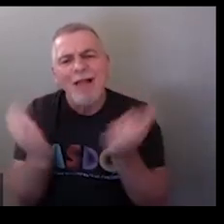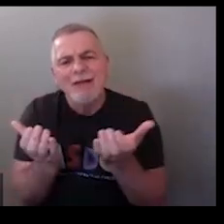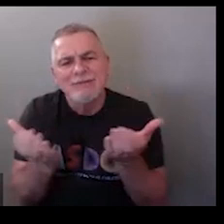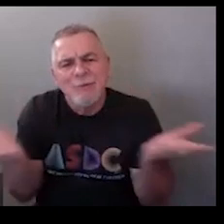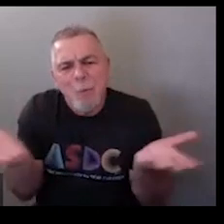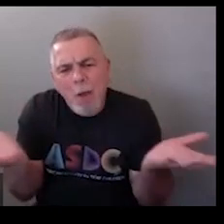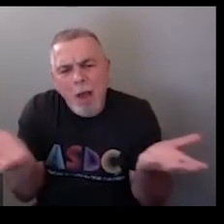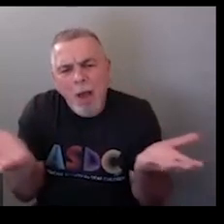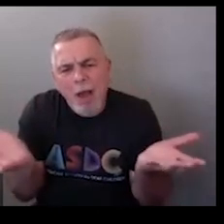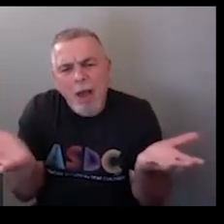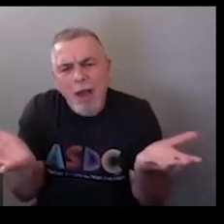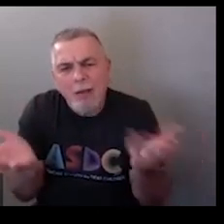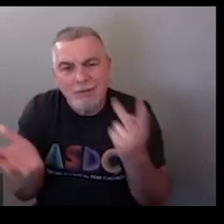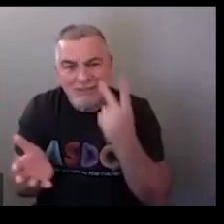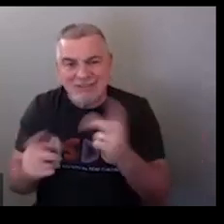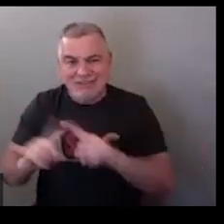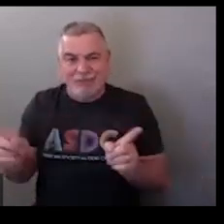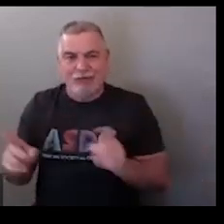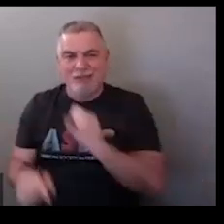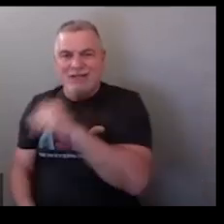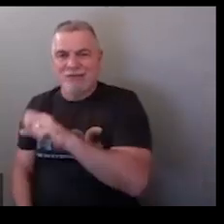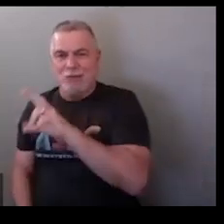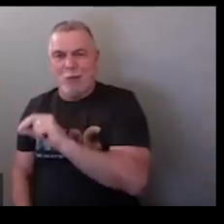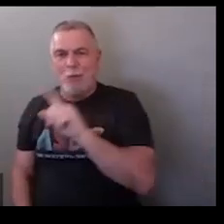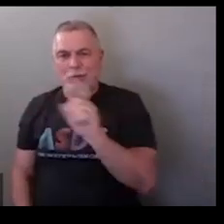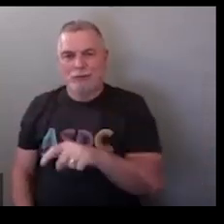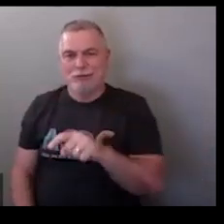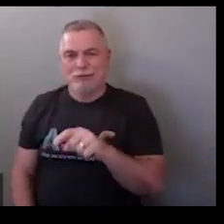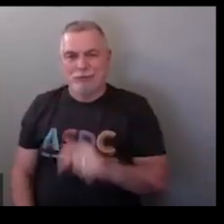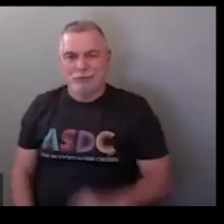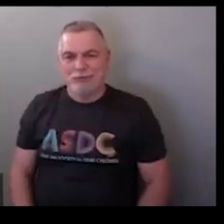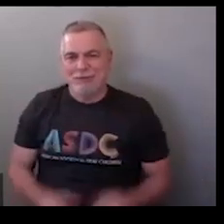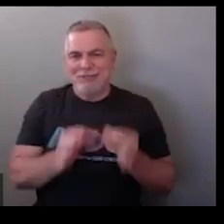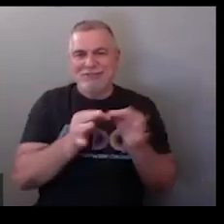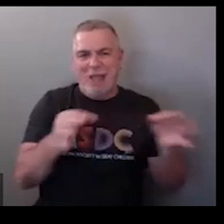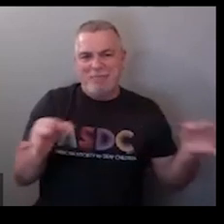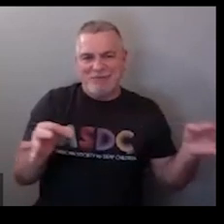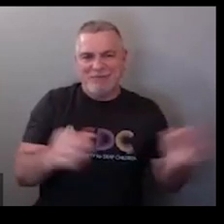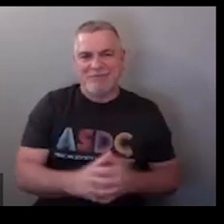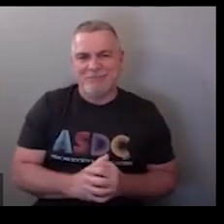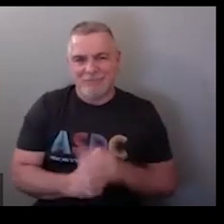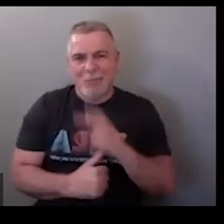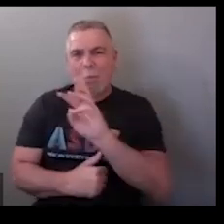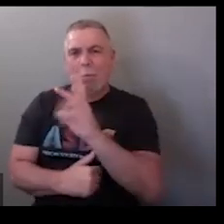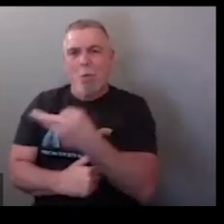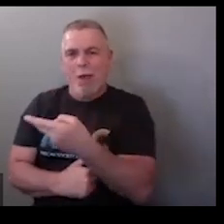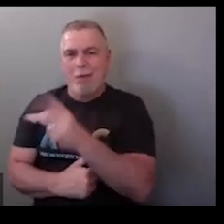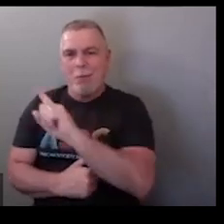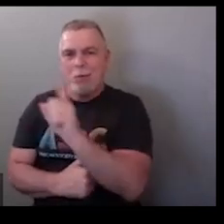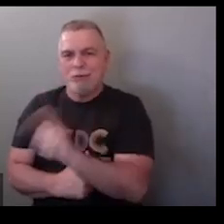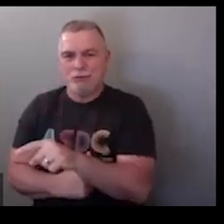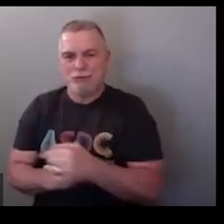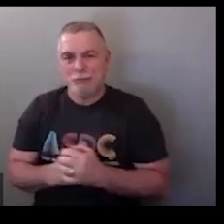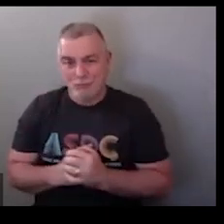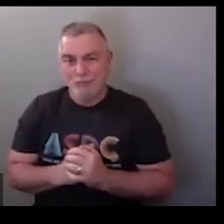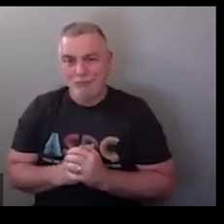what's your favorite class again eyebrows are down so yes no questions versus wh questions also question